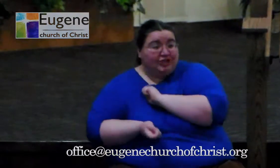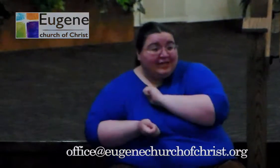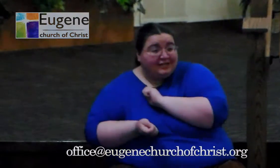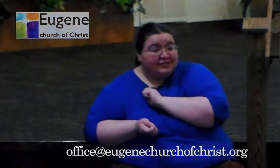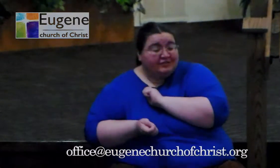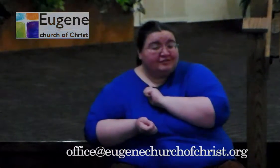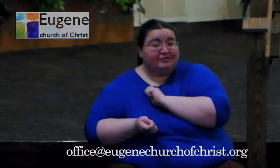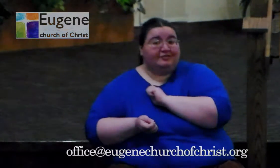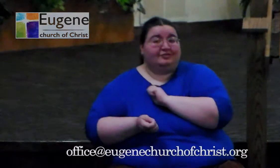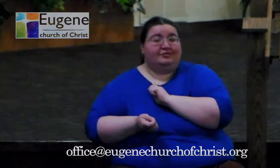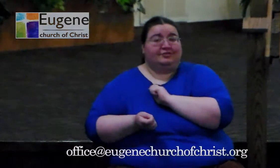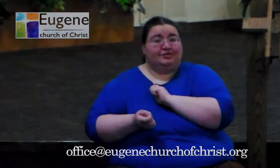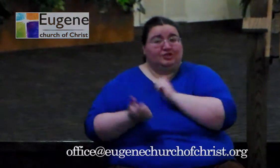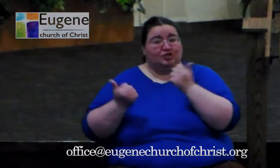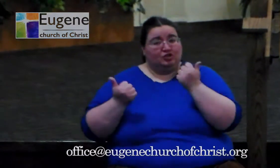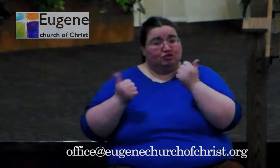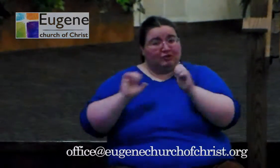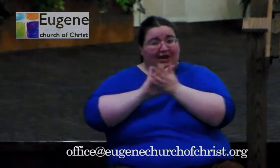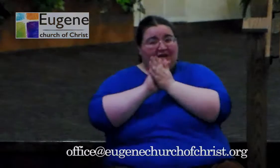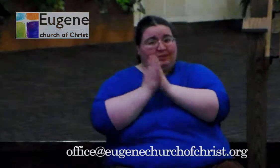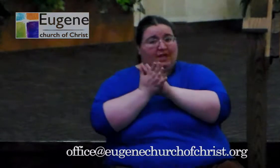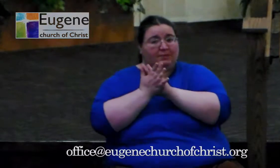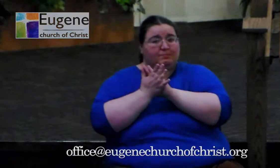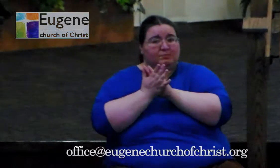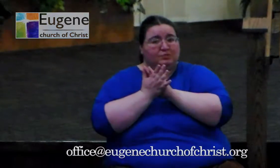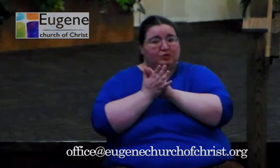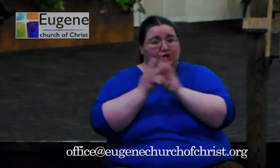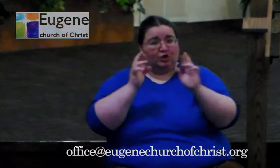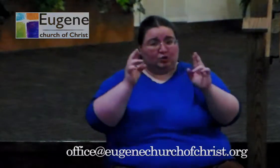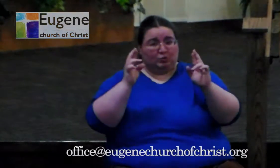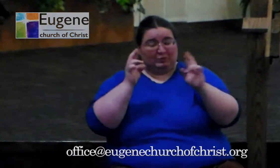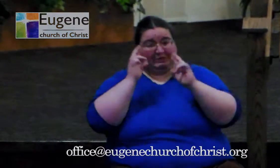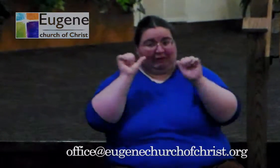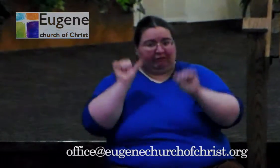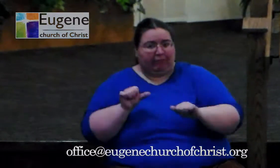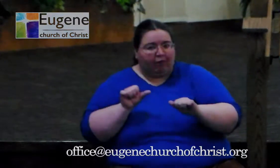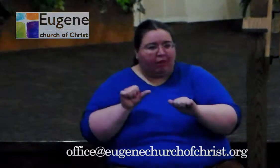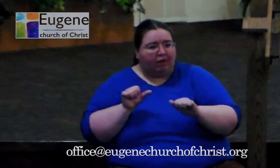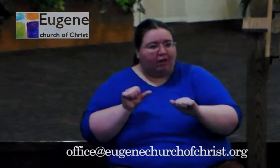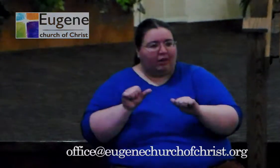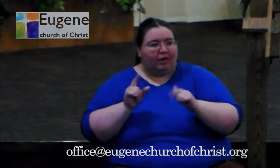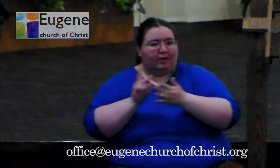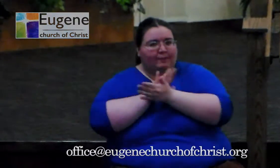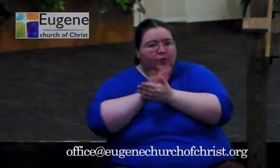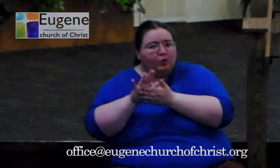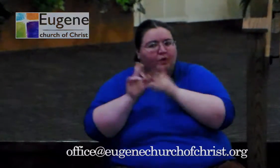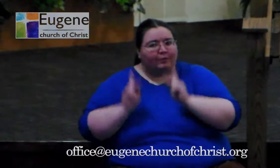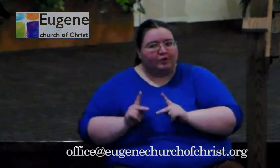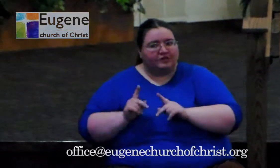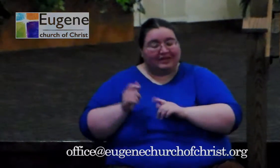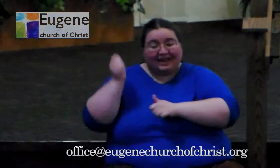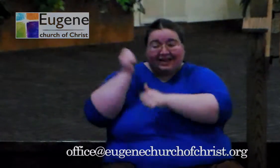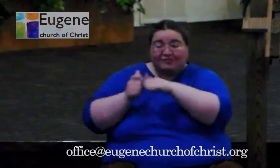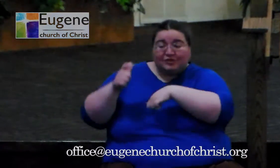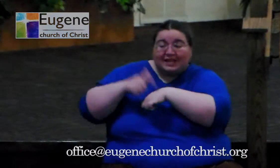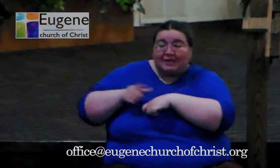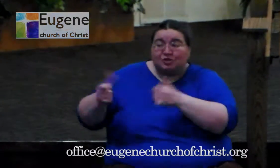respectable and to become somebody who was pure. And every time she tried, people still kept saying,